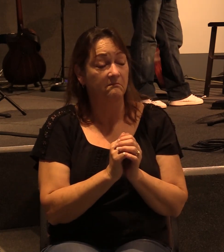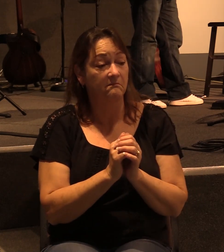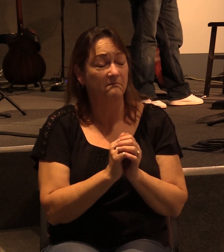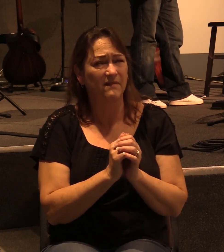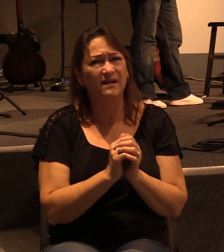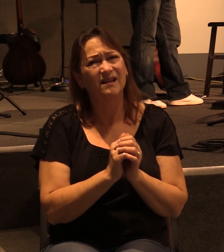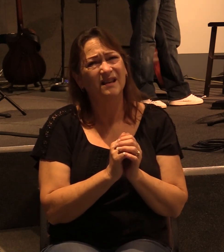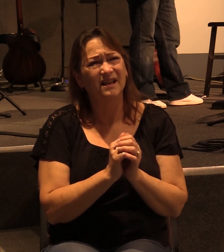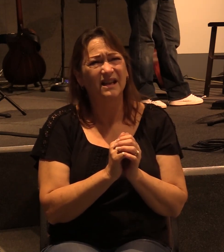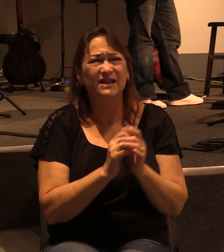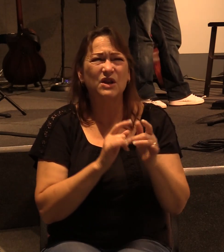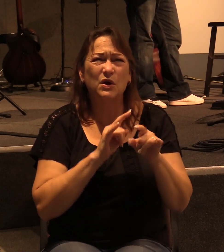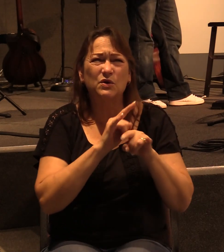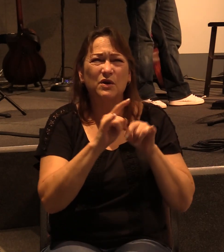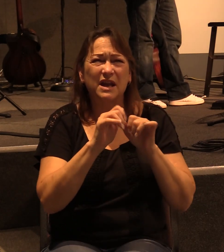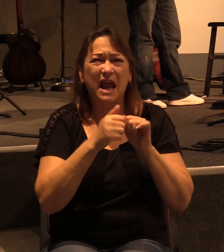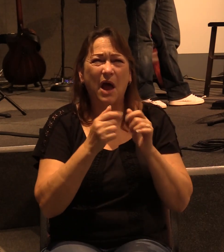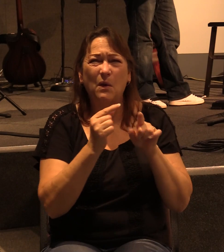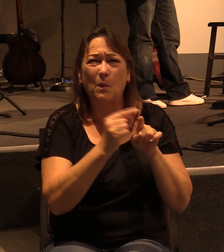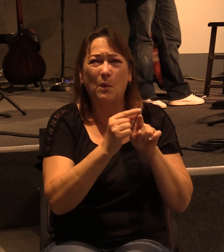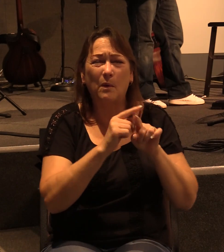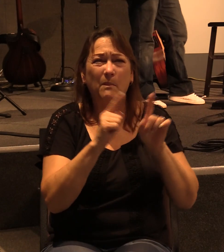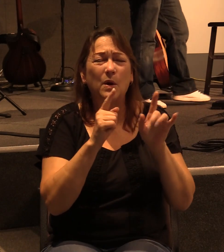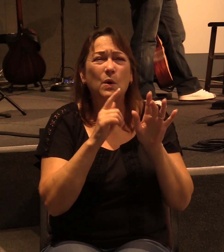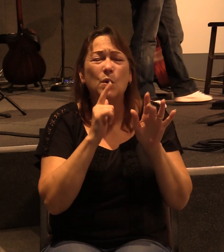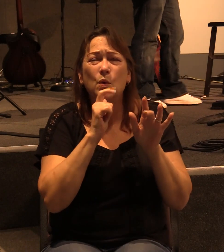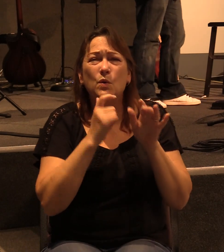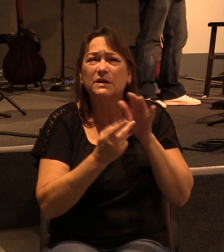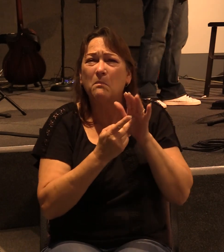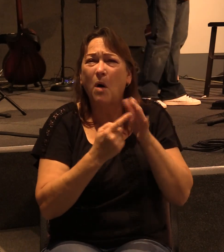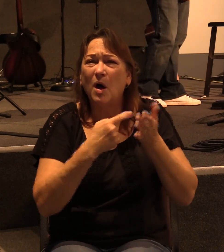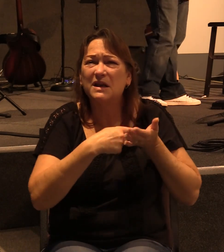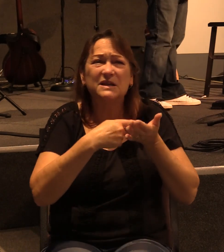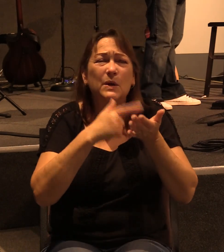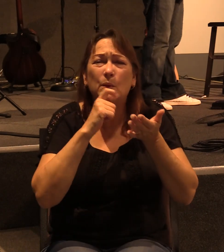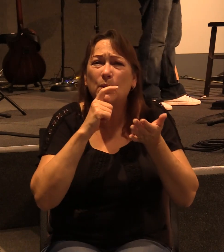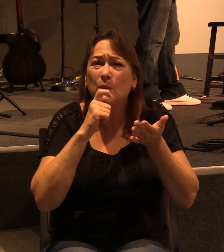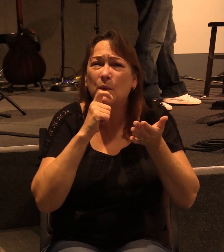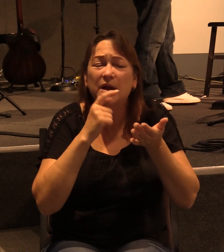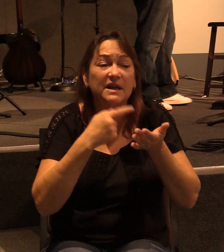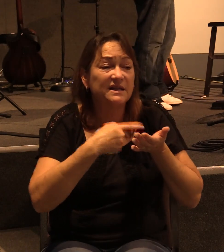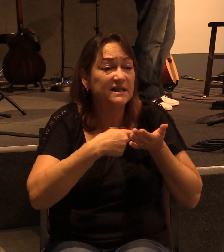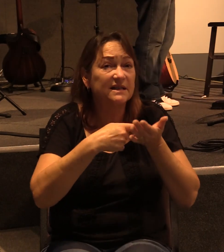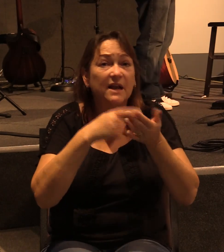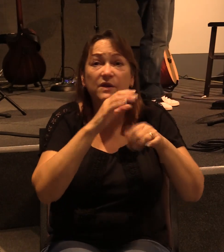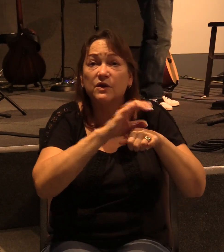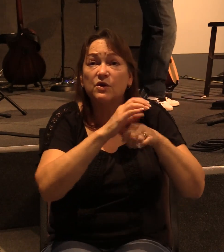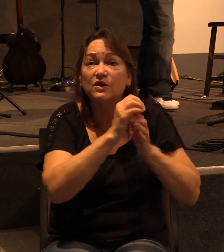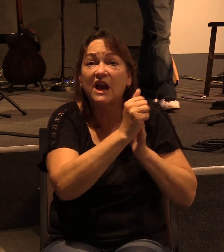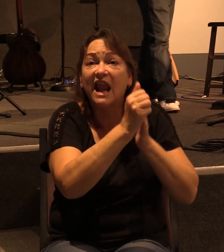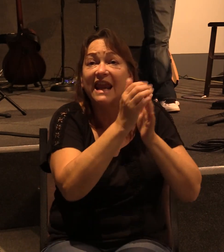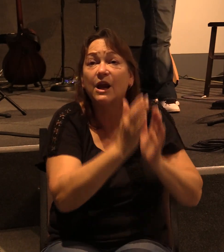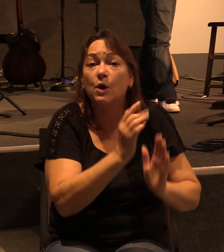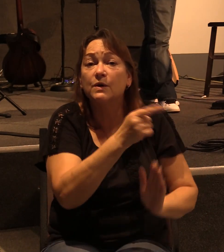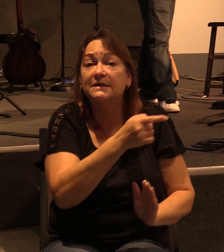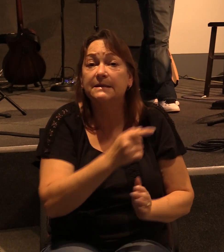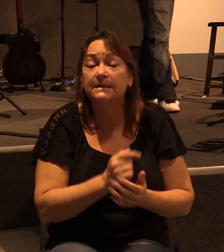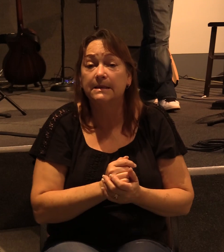I know that's kind of tricky the way it's worded, but who's Paul talking about here? He's talking about the church leaders,